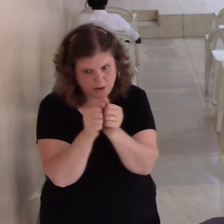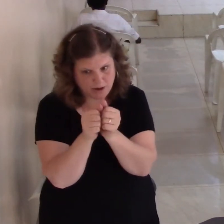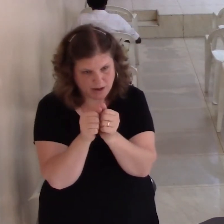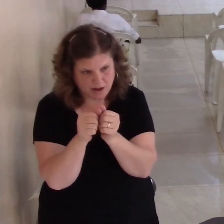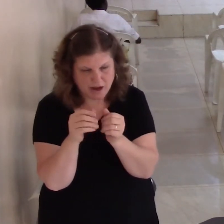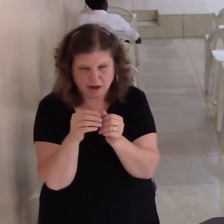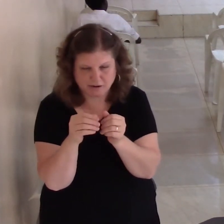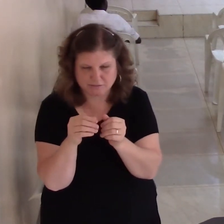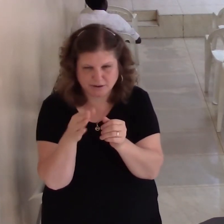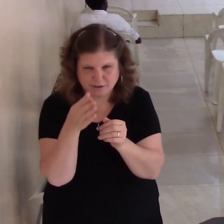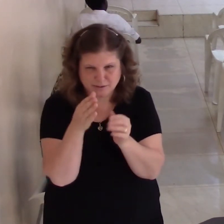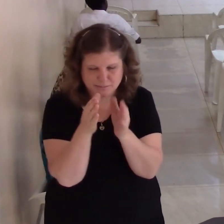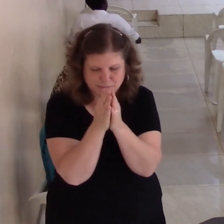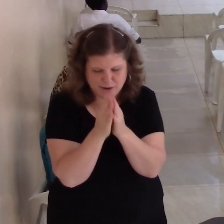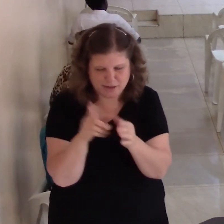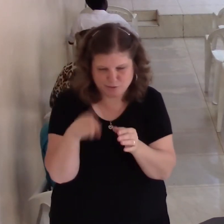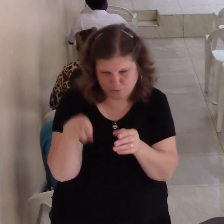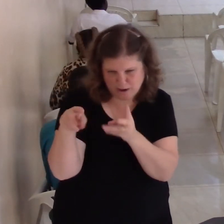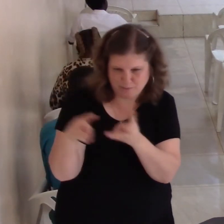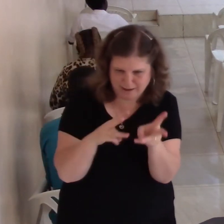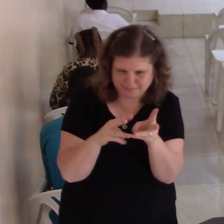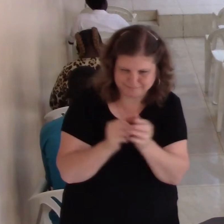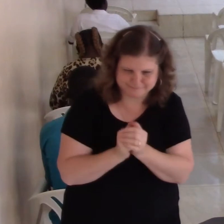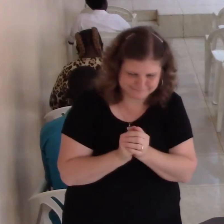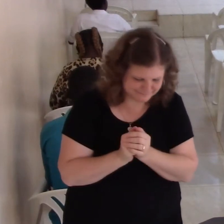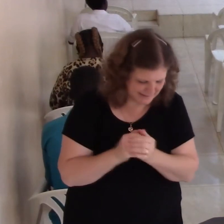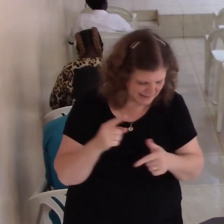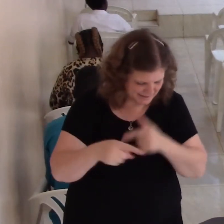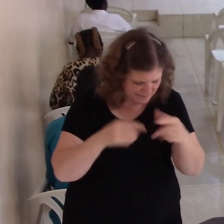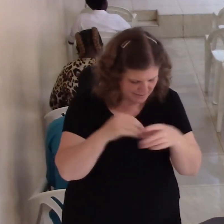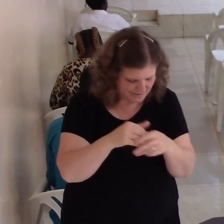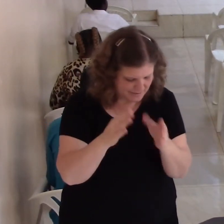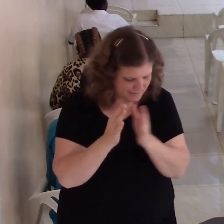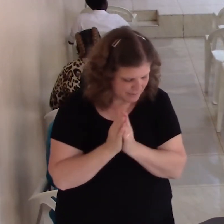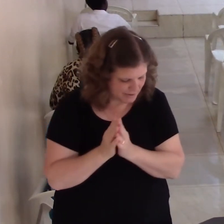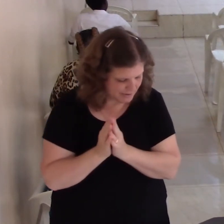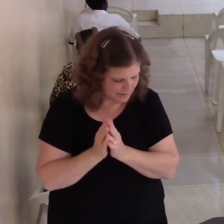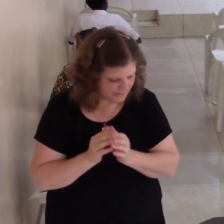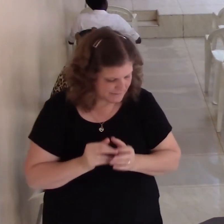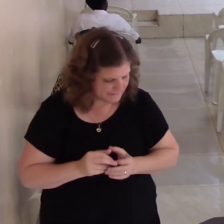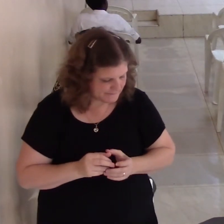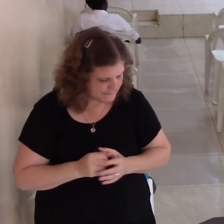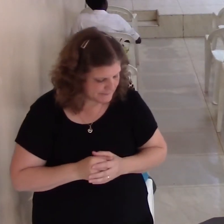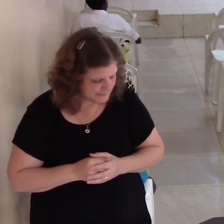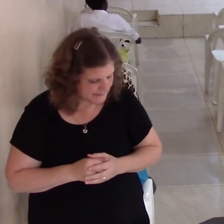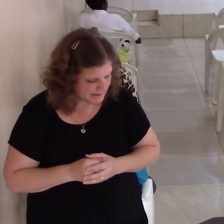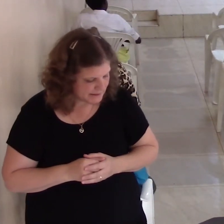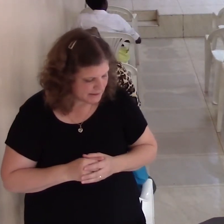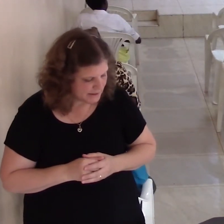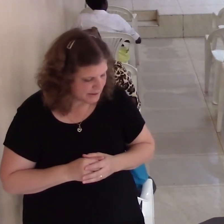Continue in prayer, and watch in the same with Thanksgiving. In the prayer, with Thanksgiving. Now,